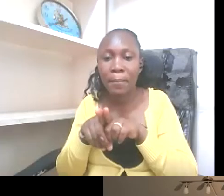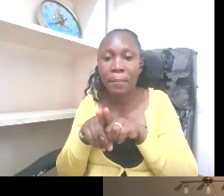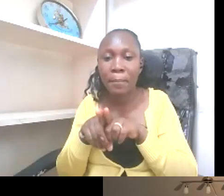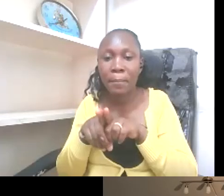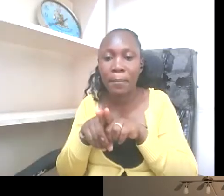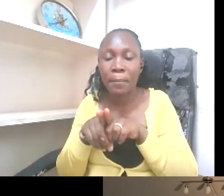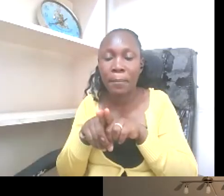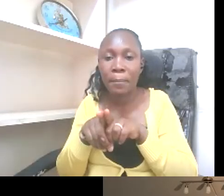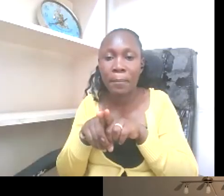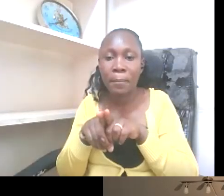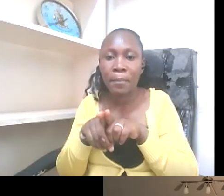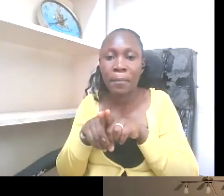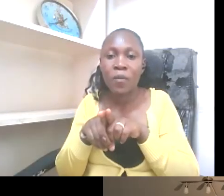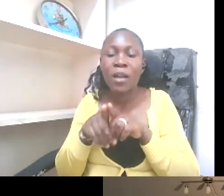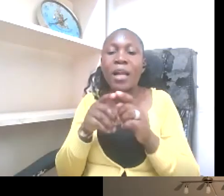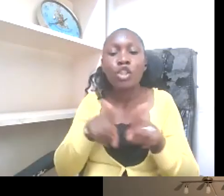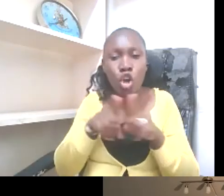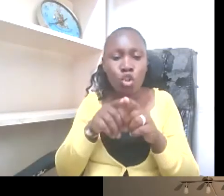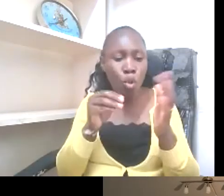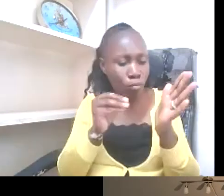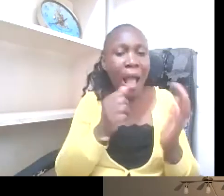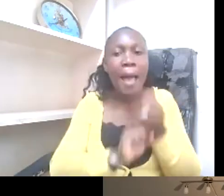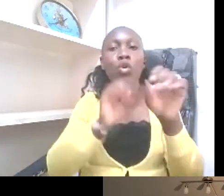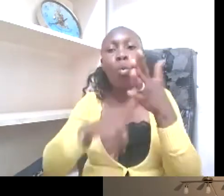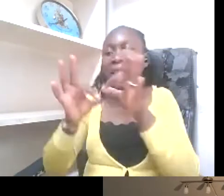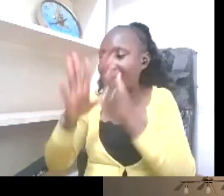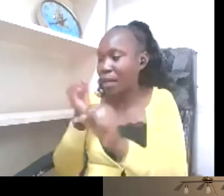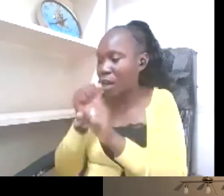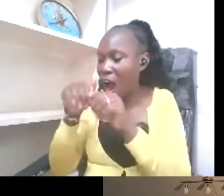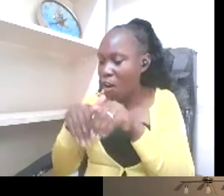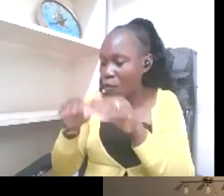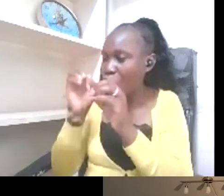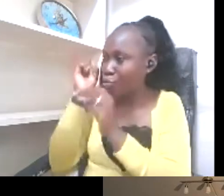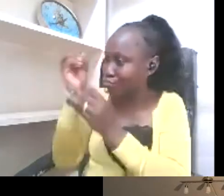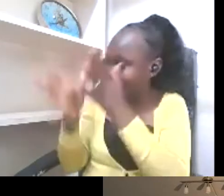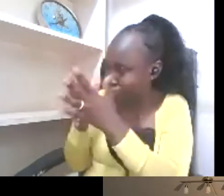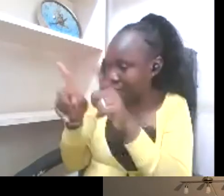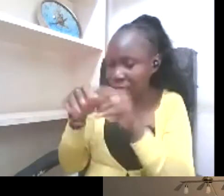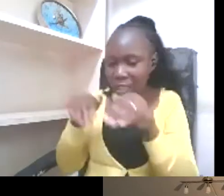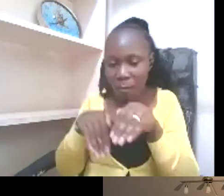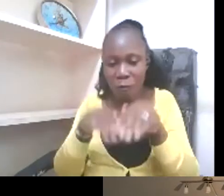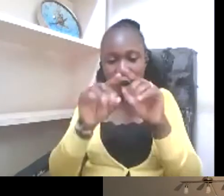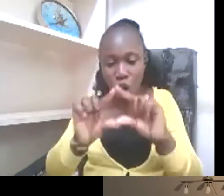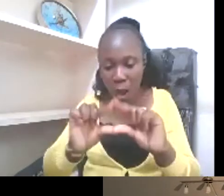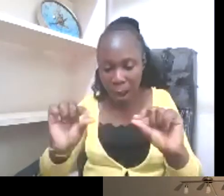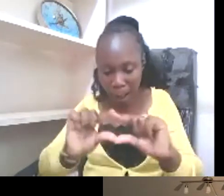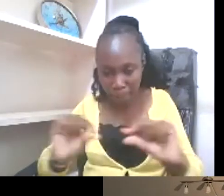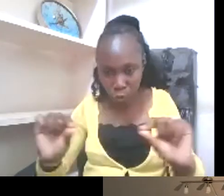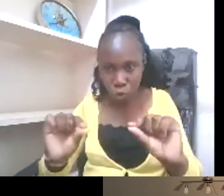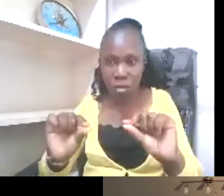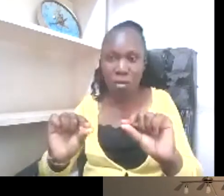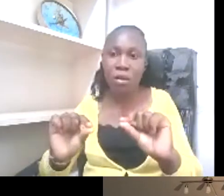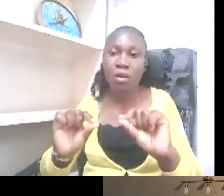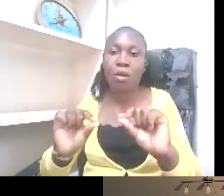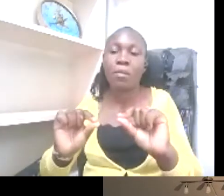you know, and they're able to follow written text as well as the expressions on the face of the interpreter. So